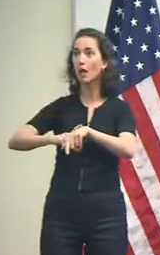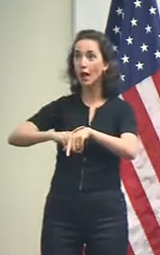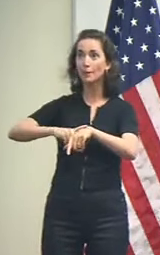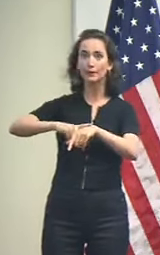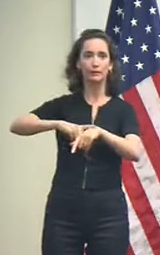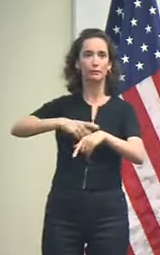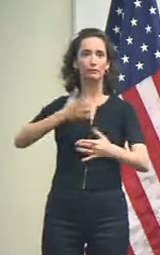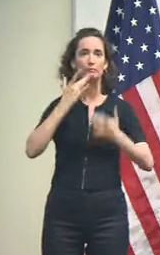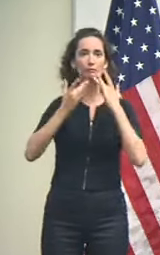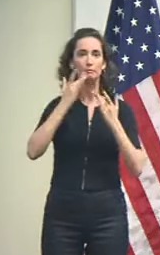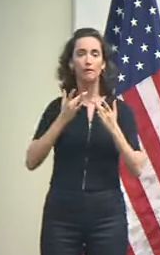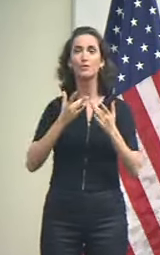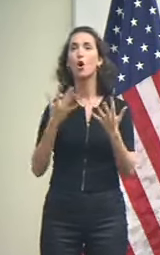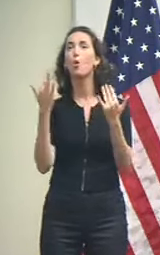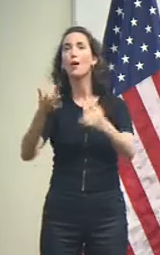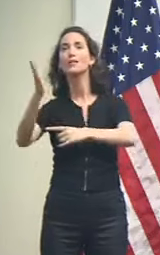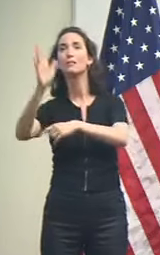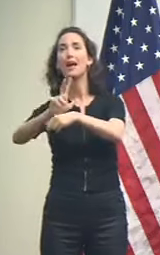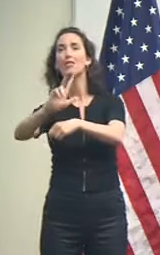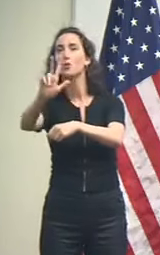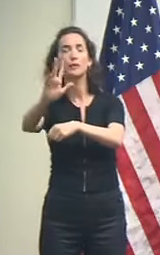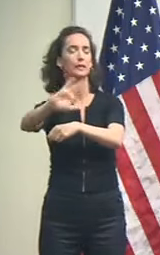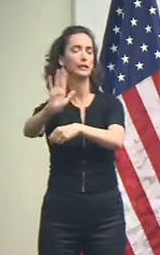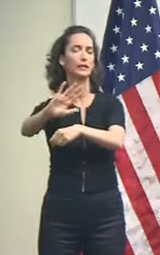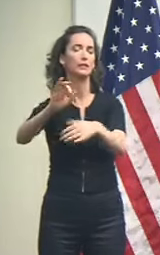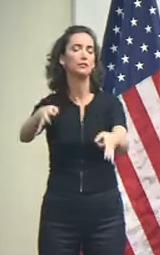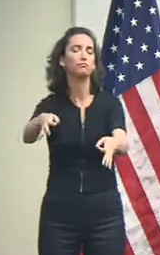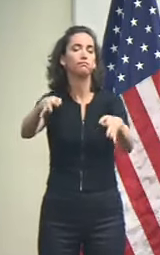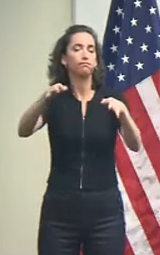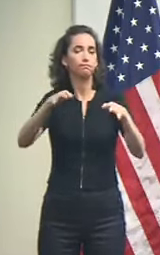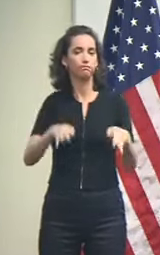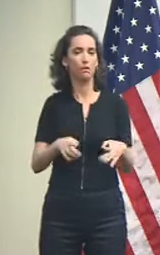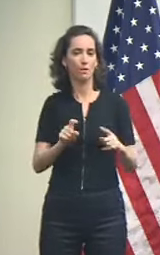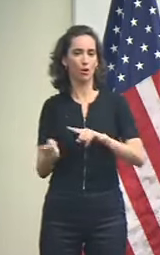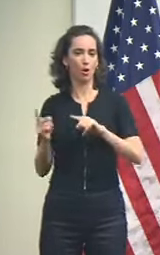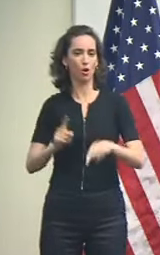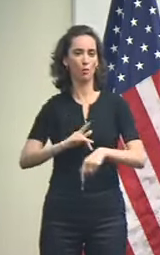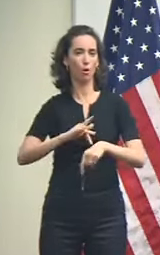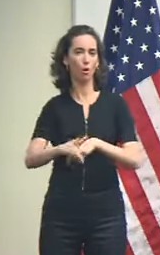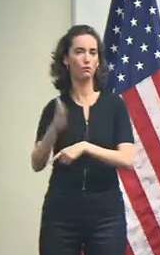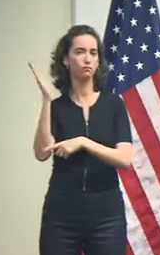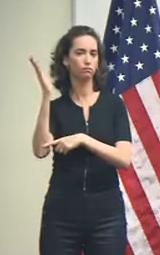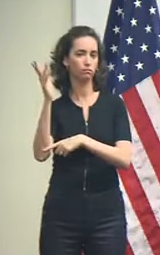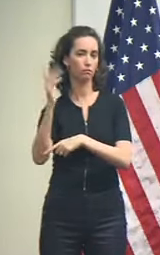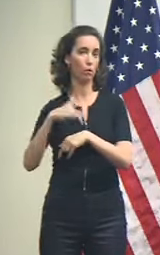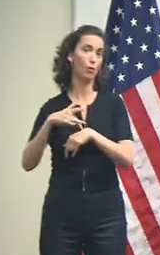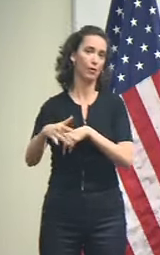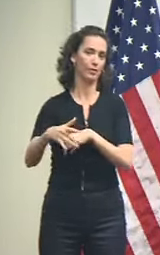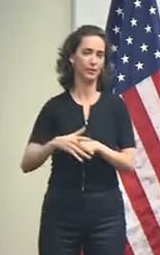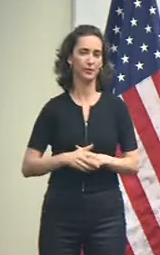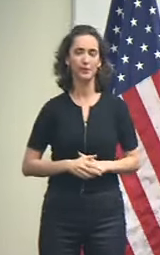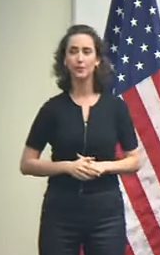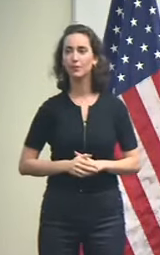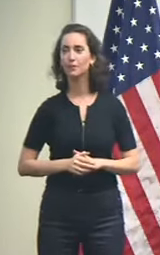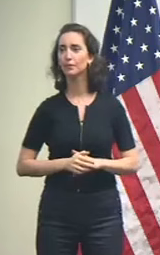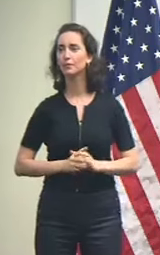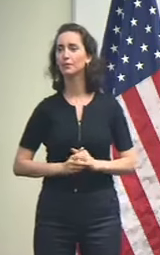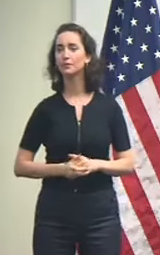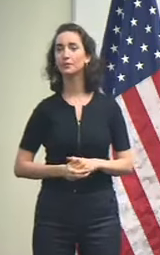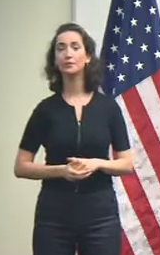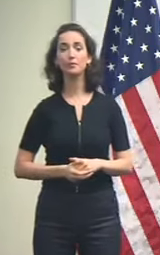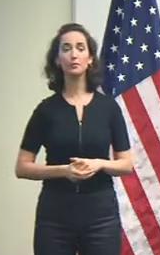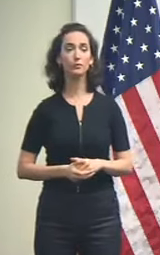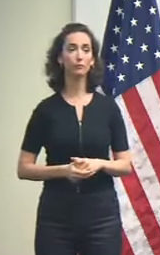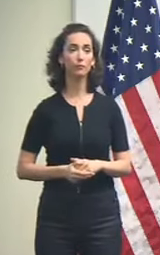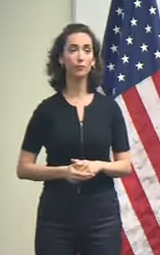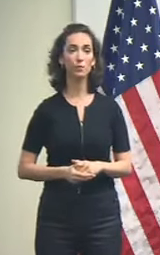rather than waiting until 3 o'clock, we needed to come and have this press conference earlier. So now Hurricane